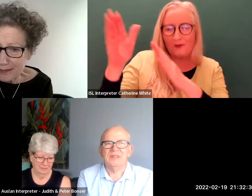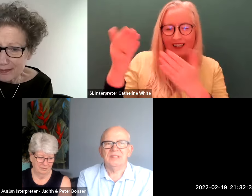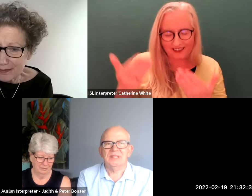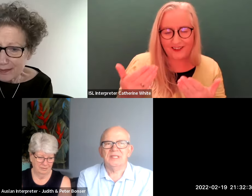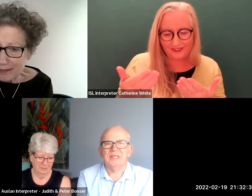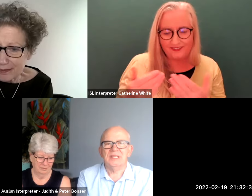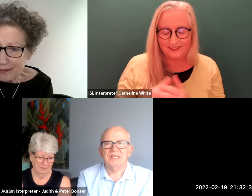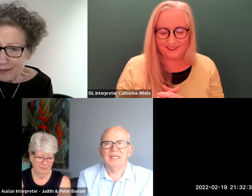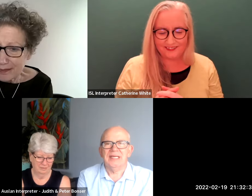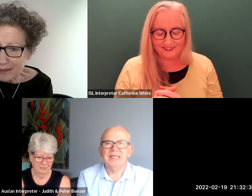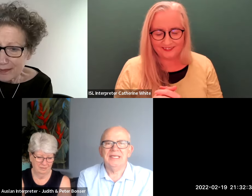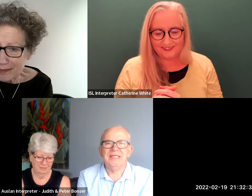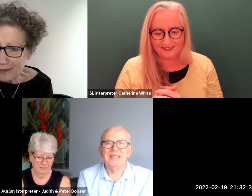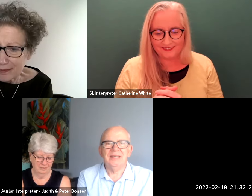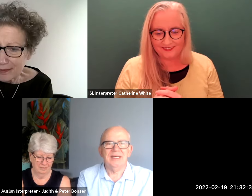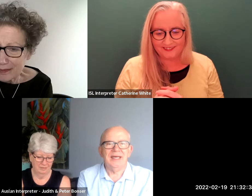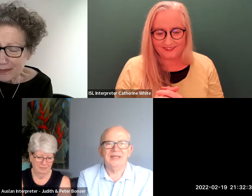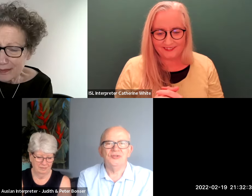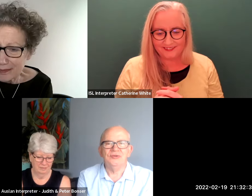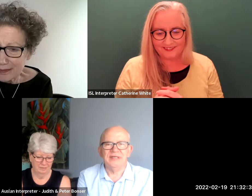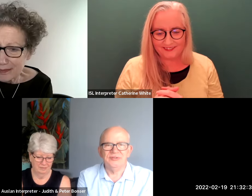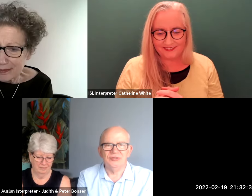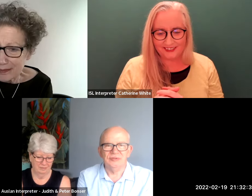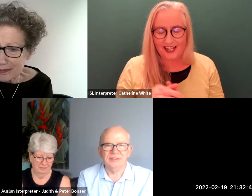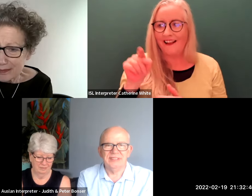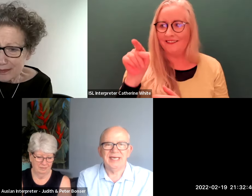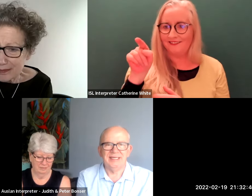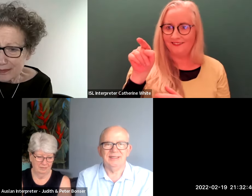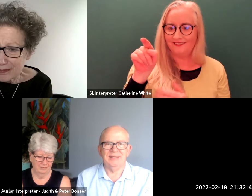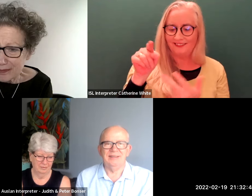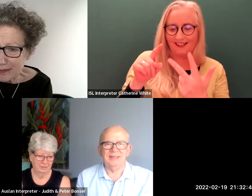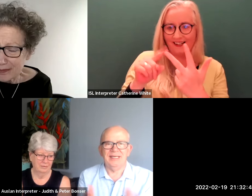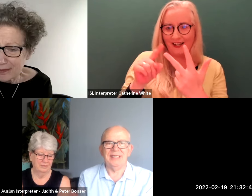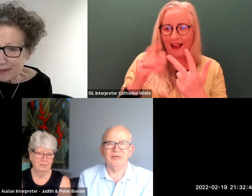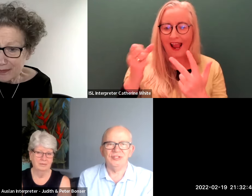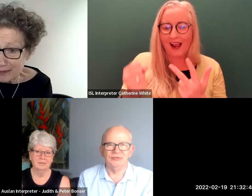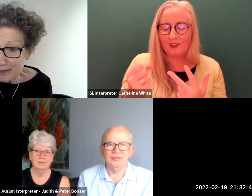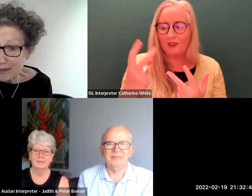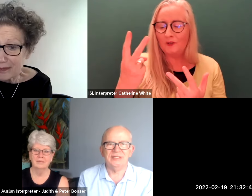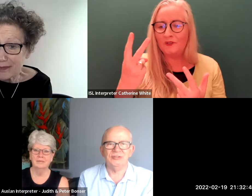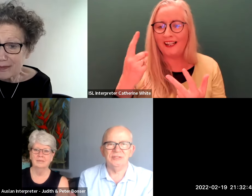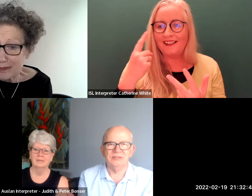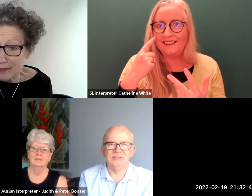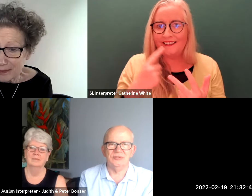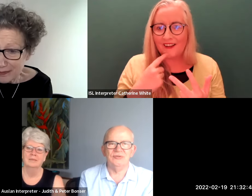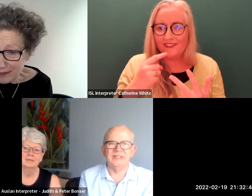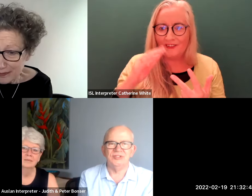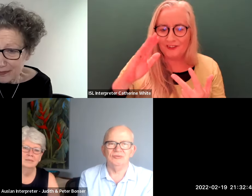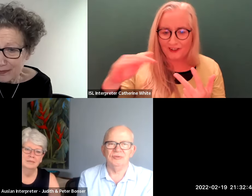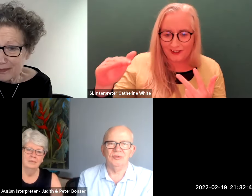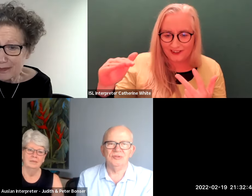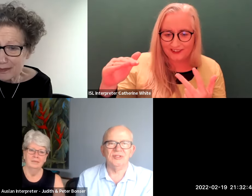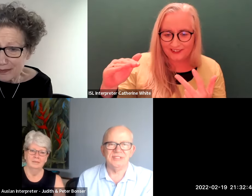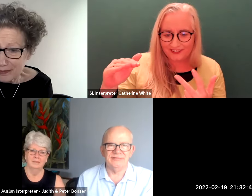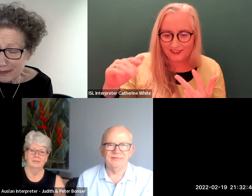and he had two deaf children he had a he had hearing children but two of his